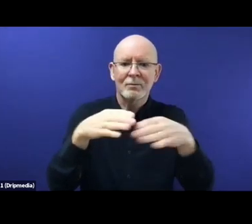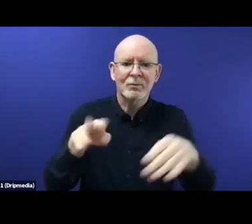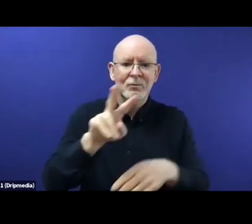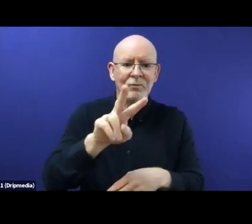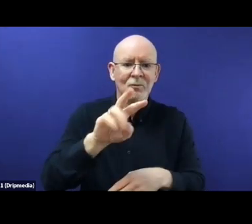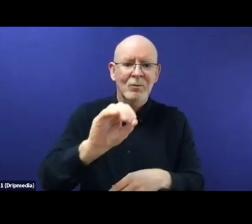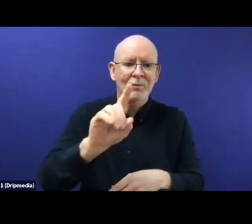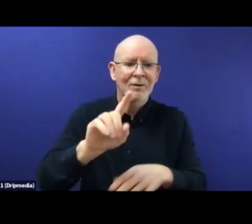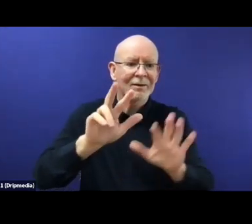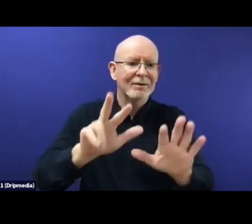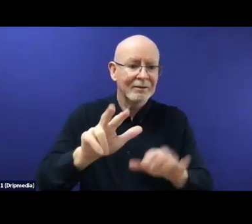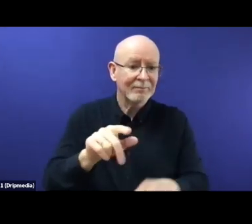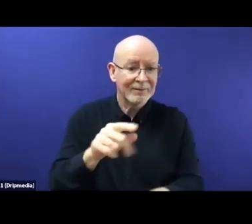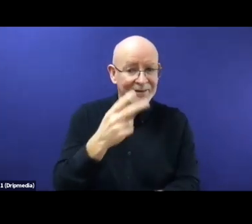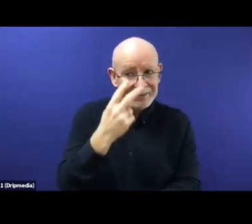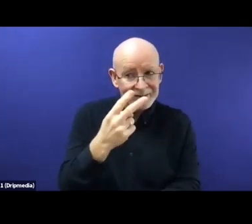the more recent EU Pact.